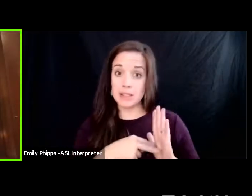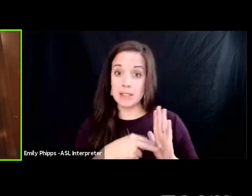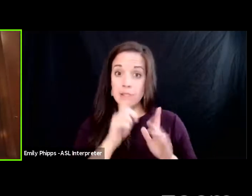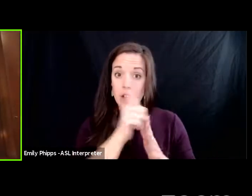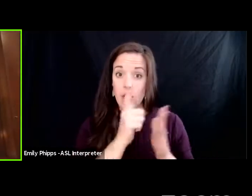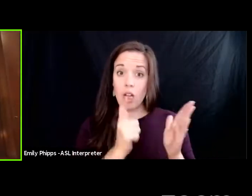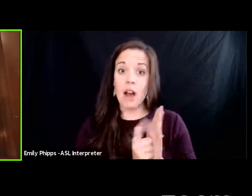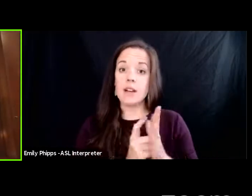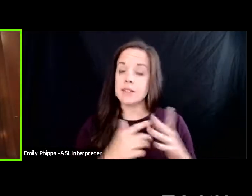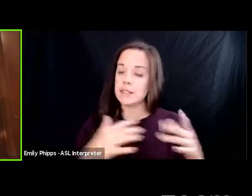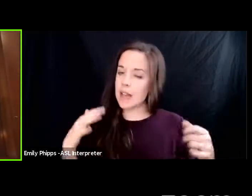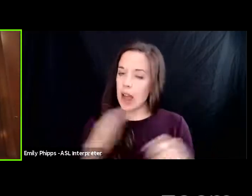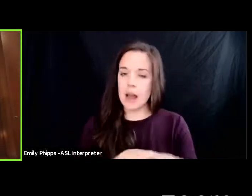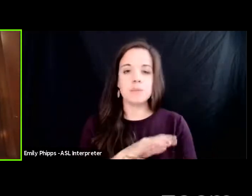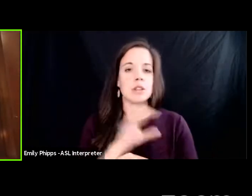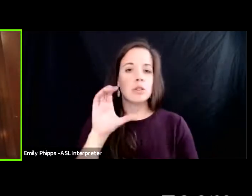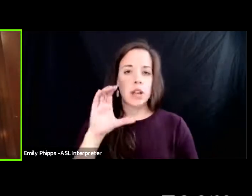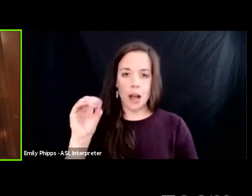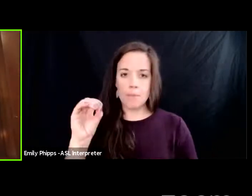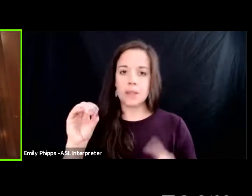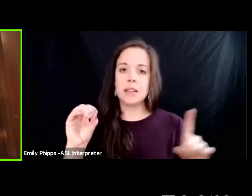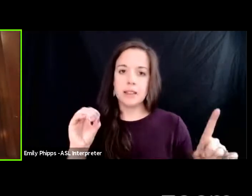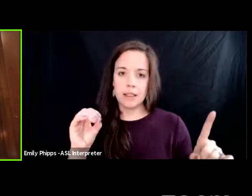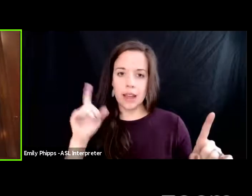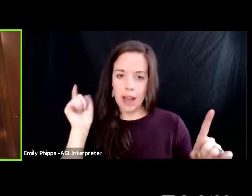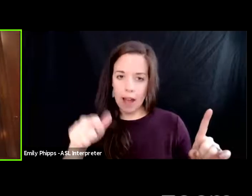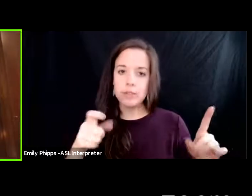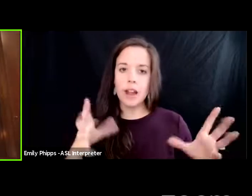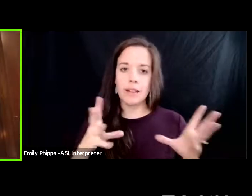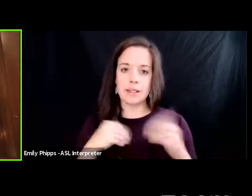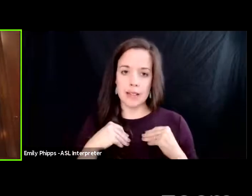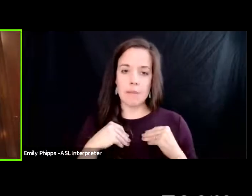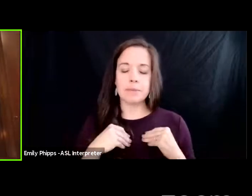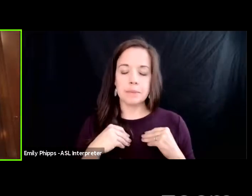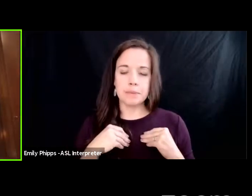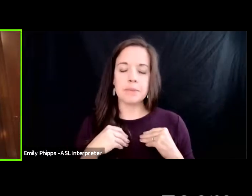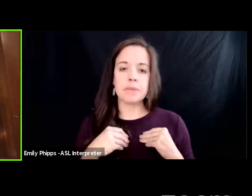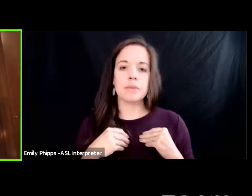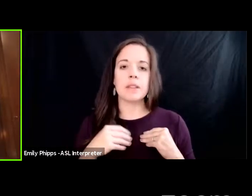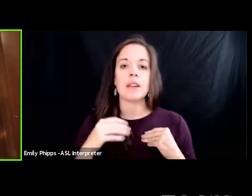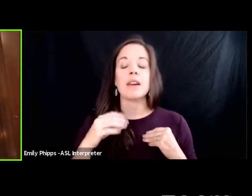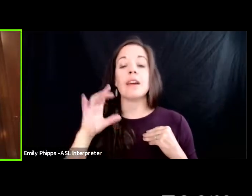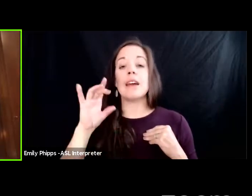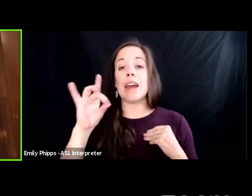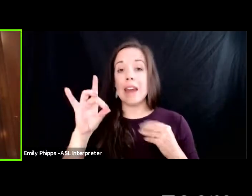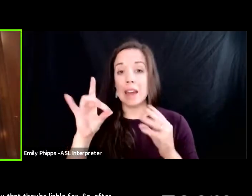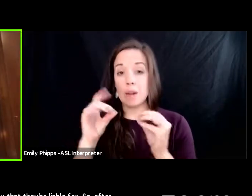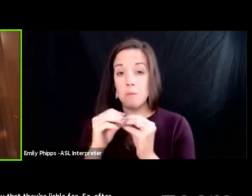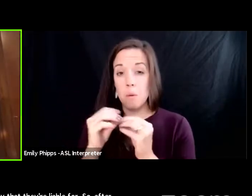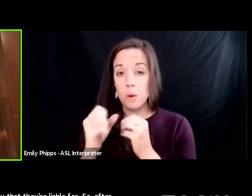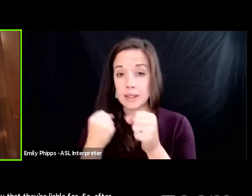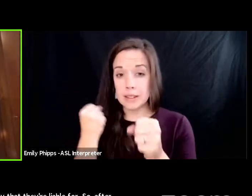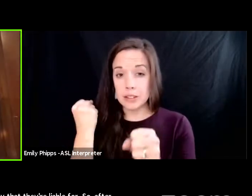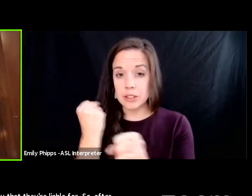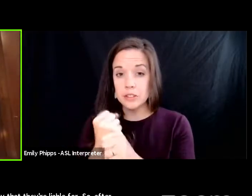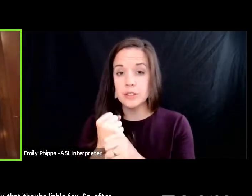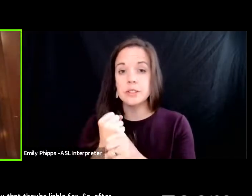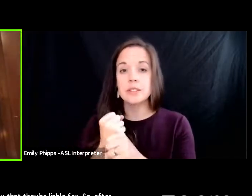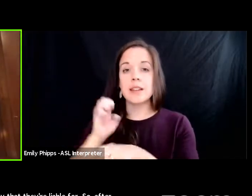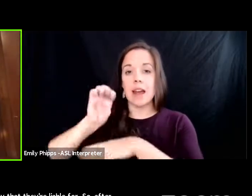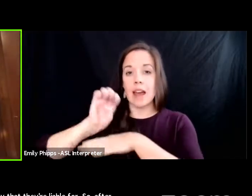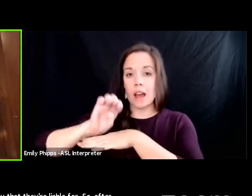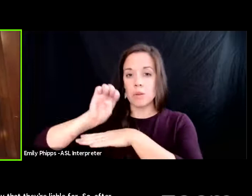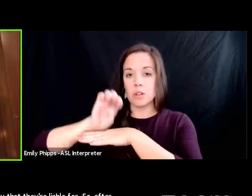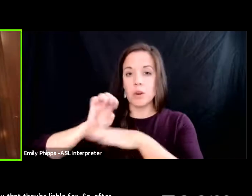absolutely a company that they're liable for so after eight more years the ecuadorian judge just